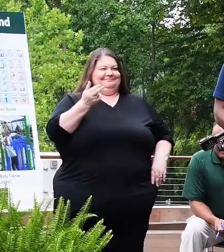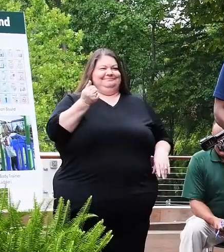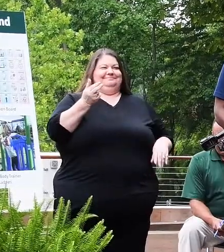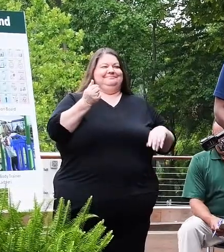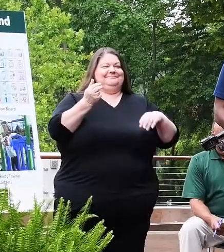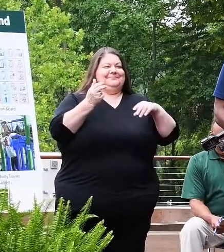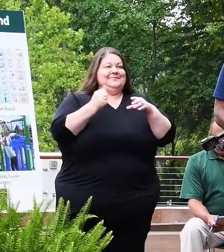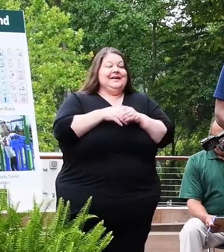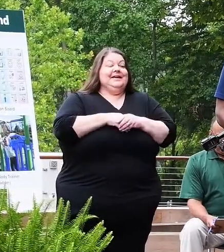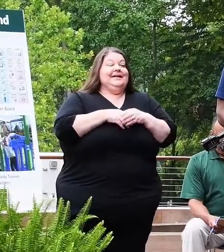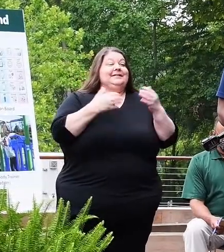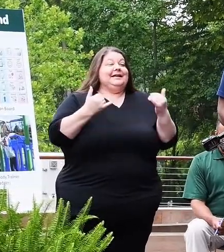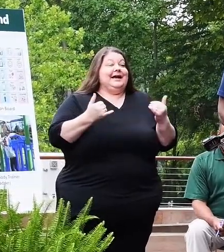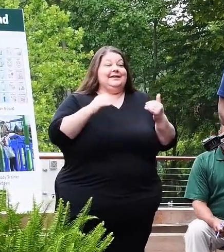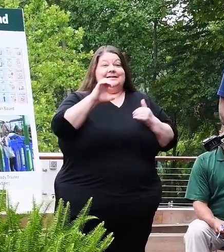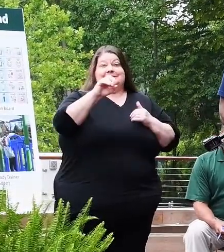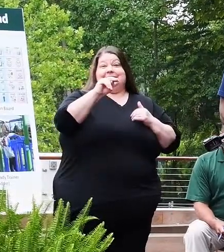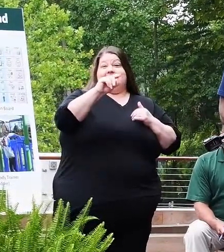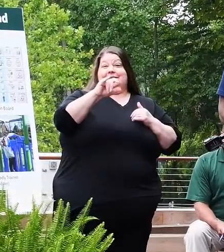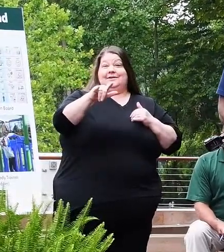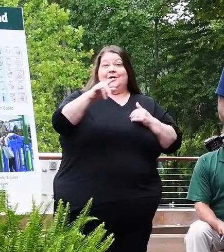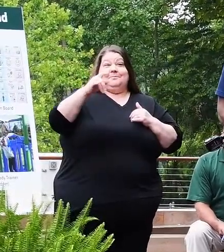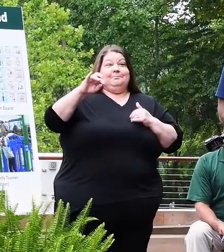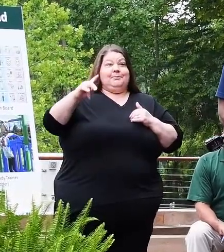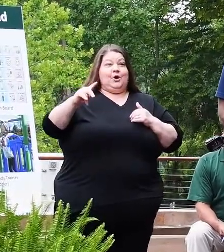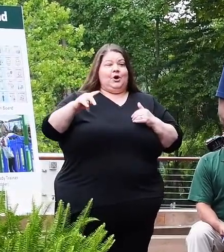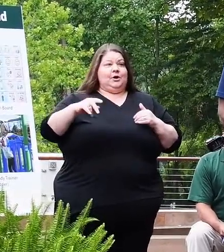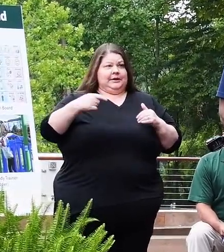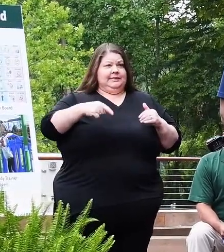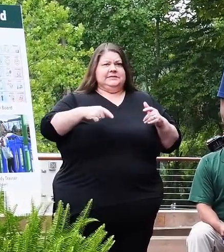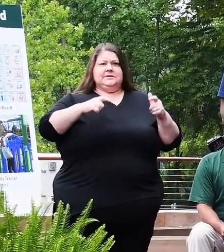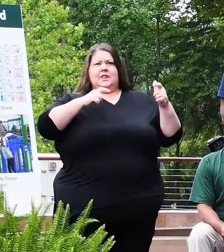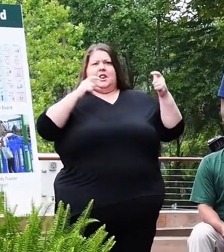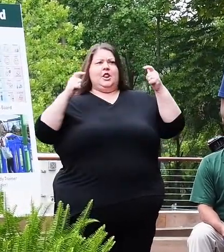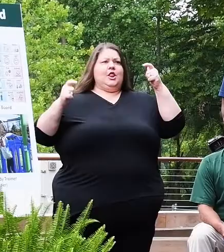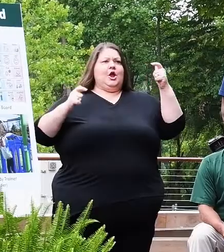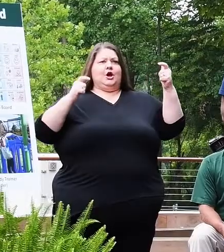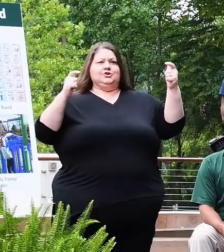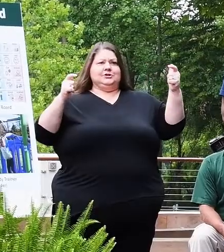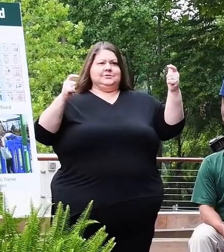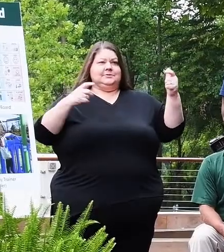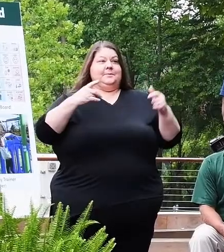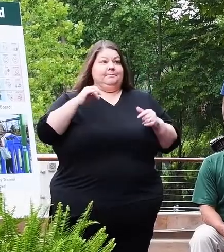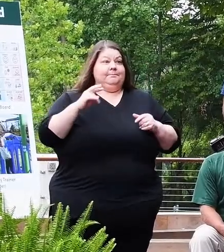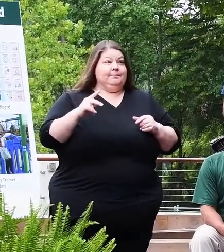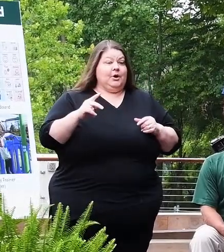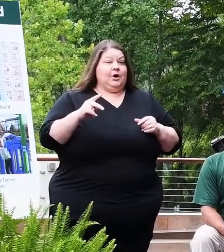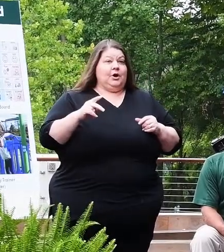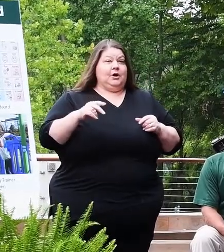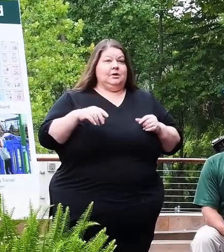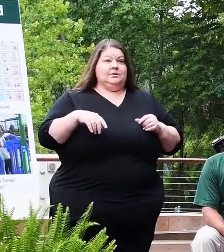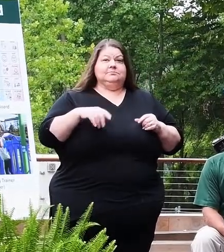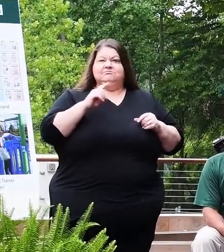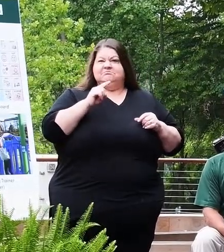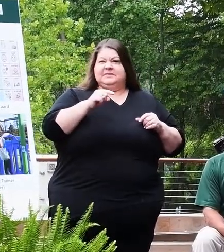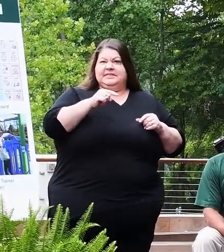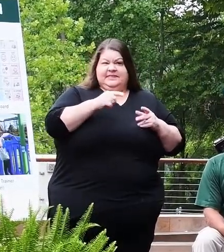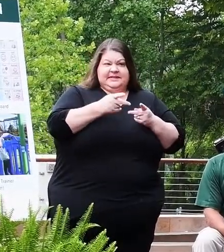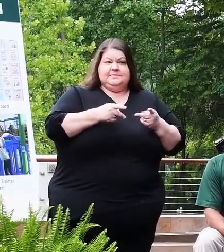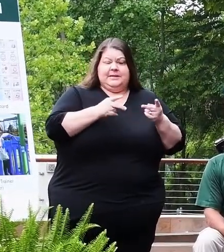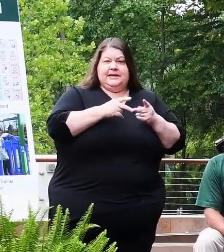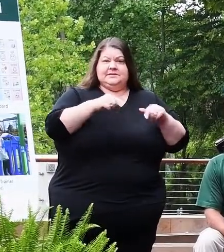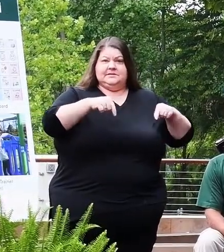Now Centennial Park is Howard County's largest park and it's one of the places where Columbia